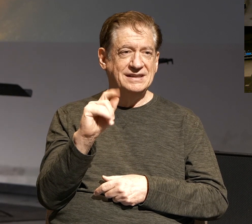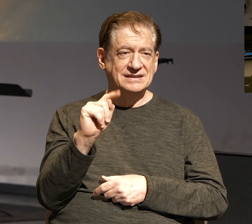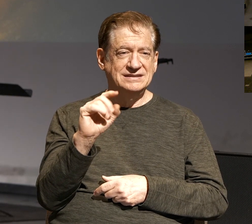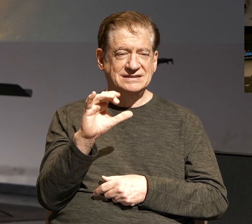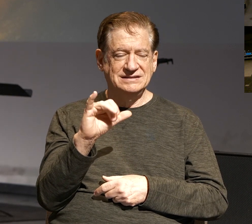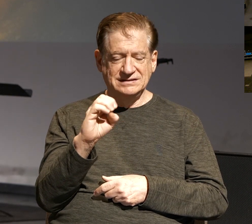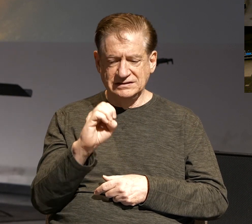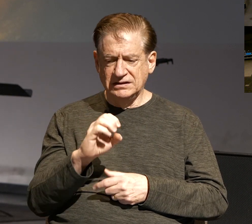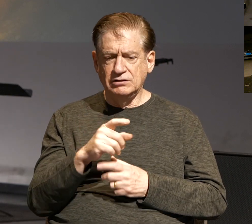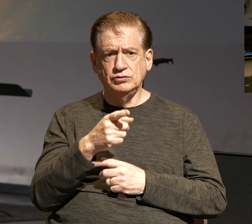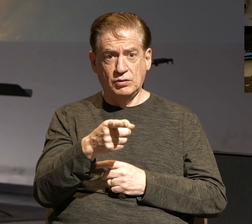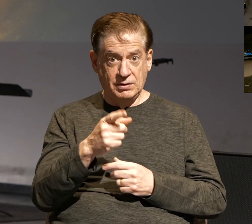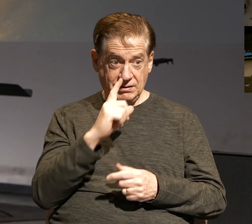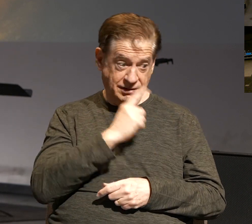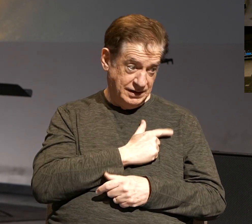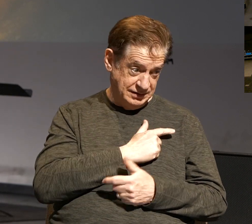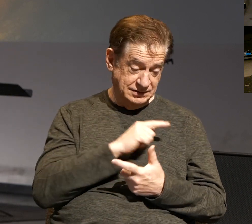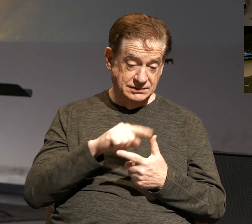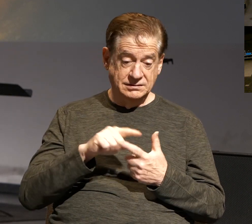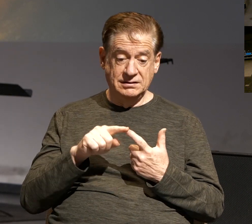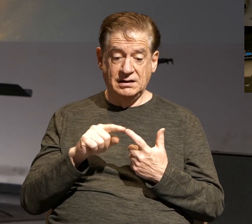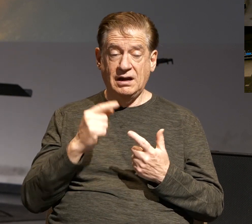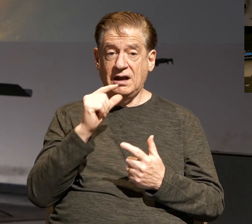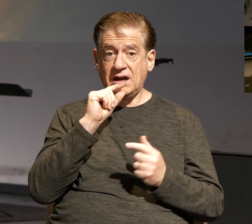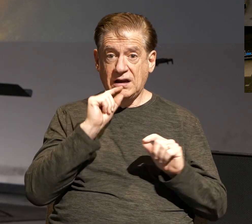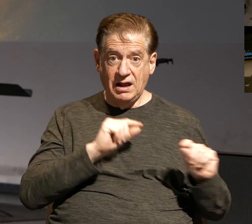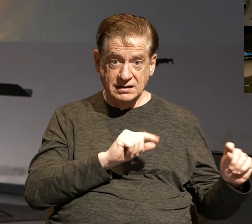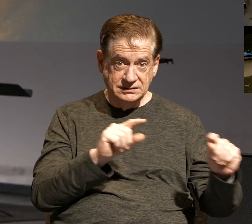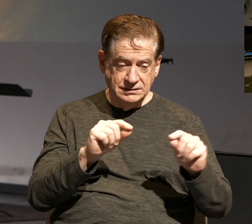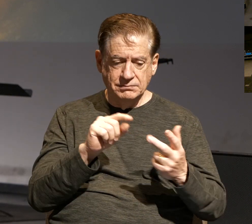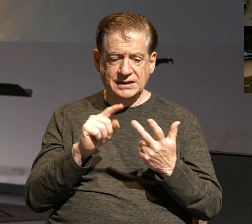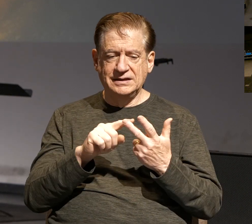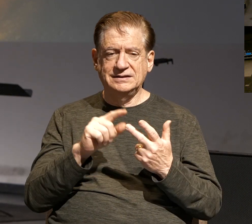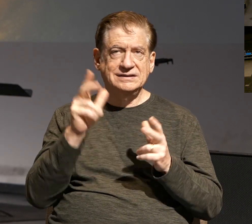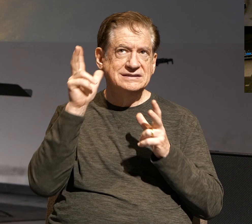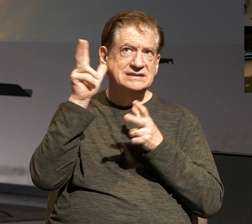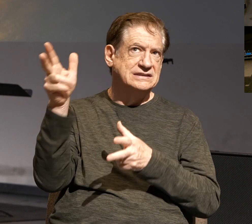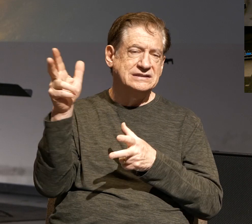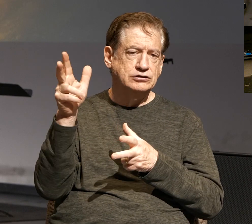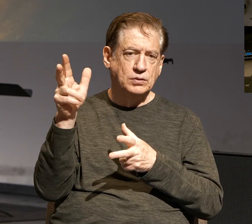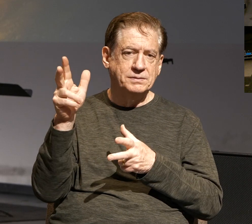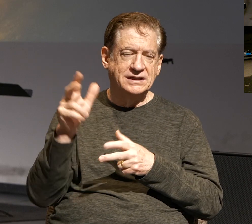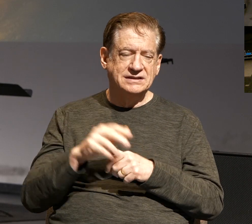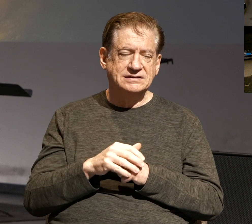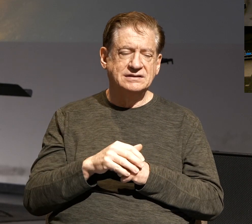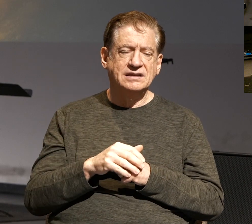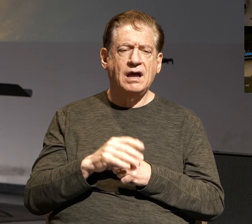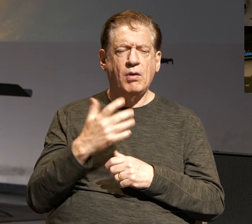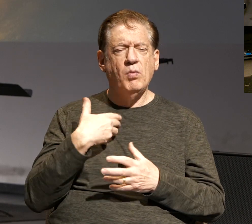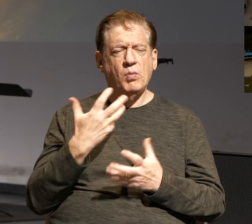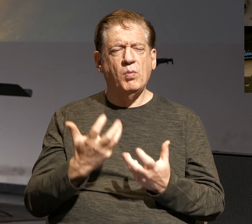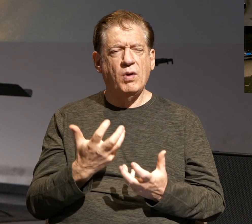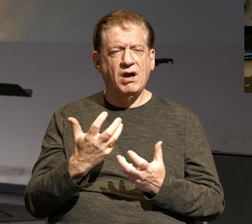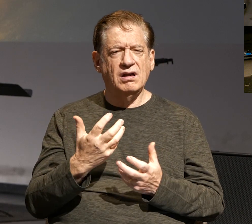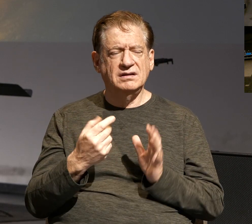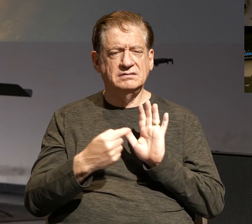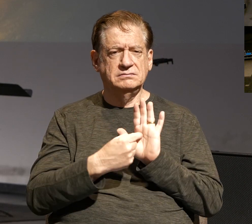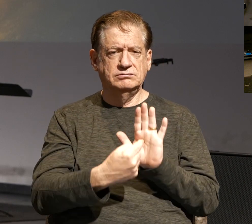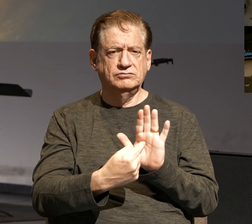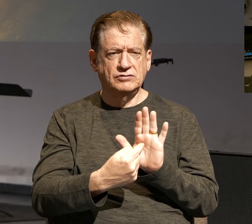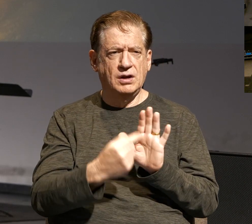notes. Laziness, gossip, and disobedience. Now, want to illustrate why